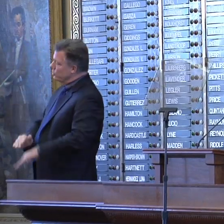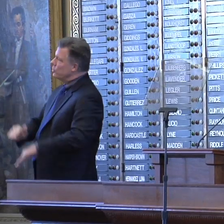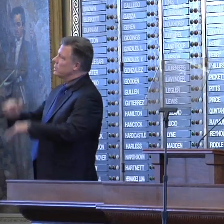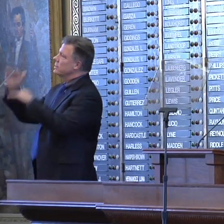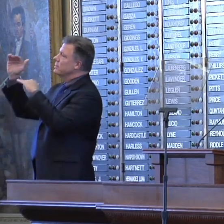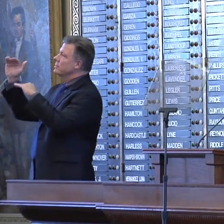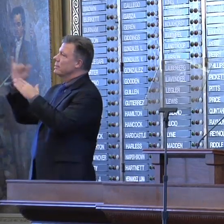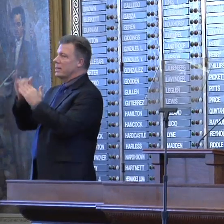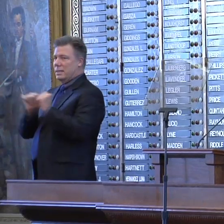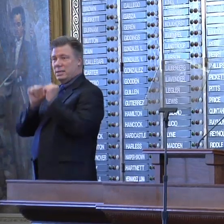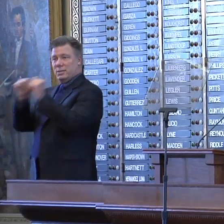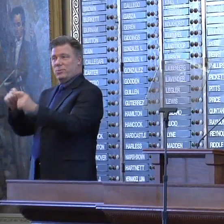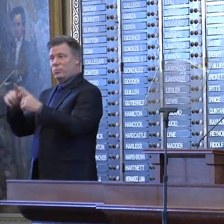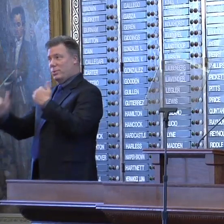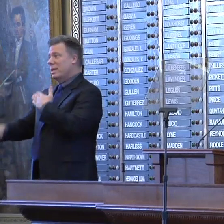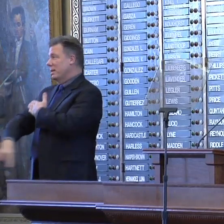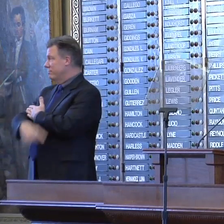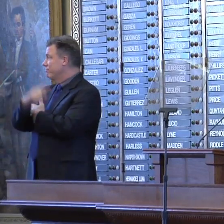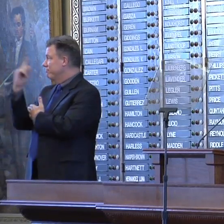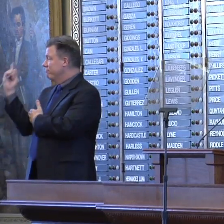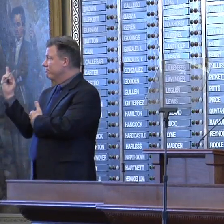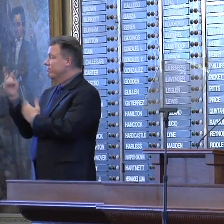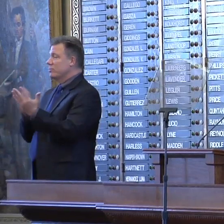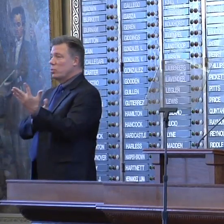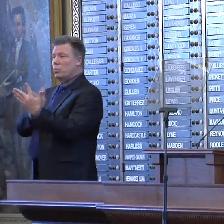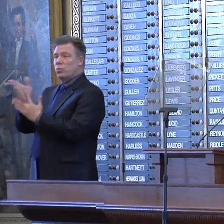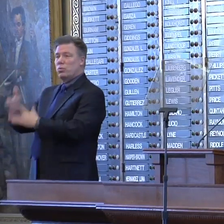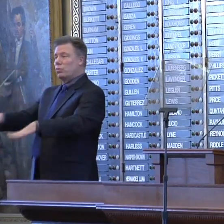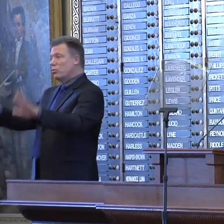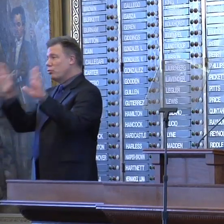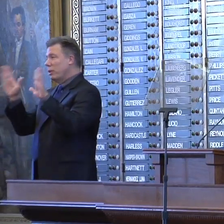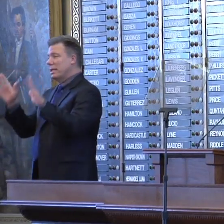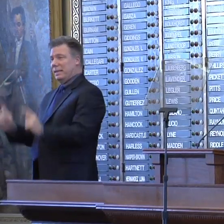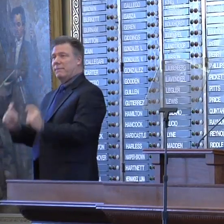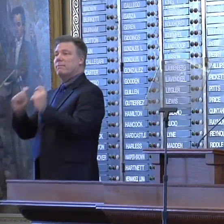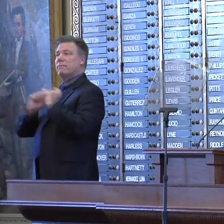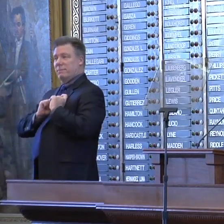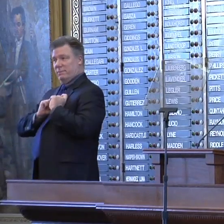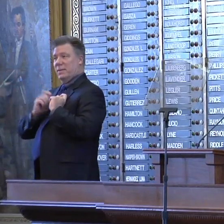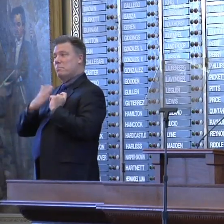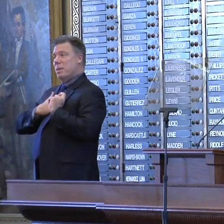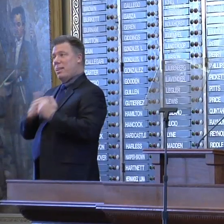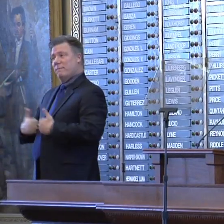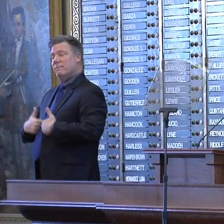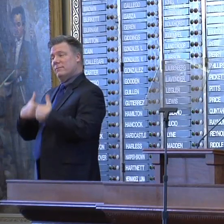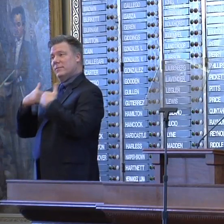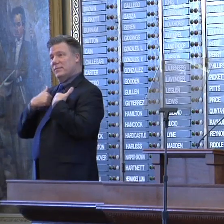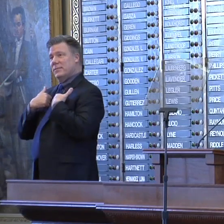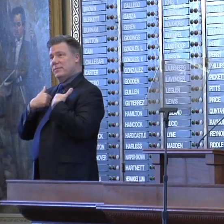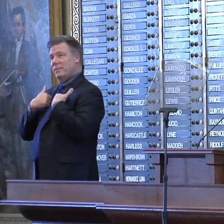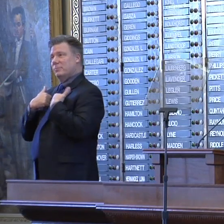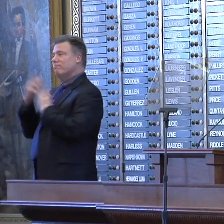continues to this day through the greatest gift of my life, Anita